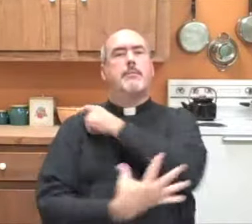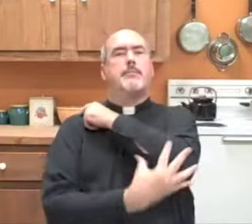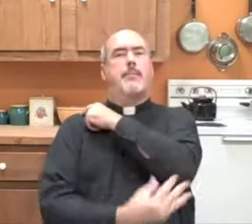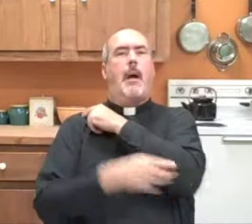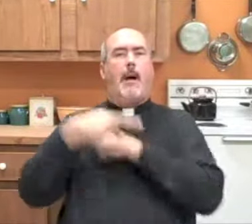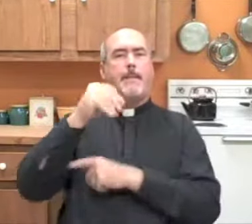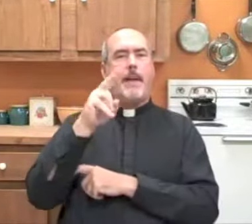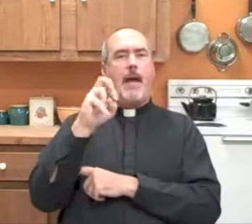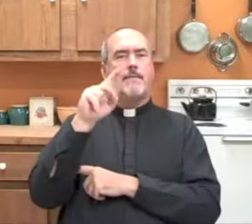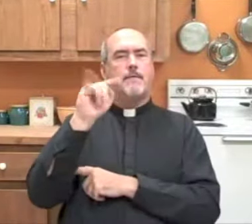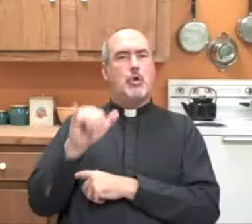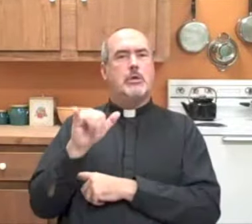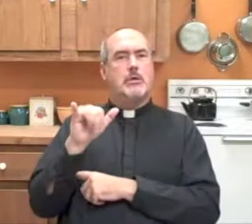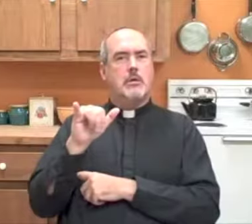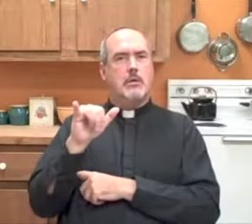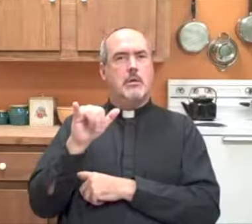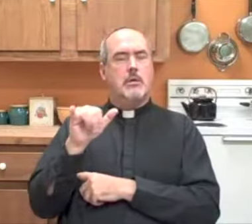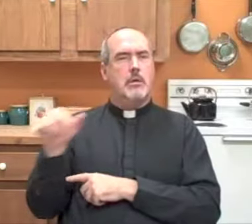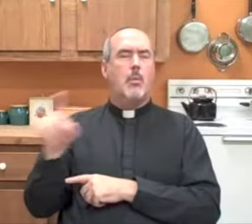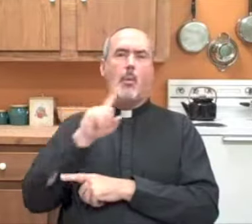Francis loved to talk about poverty.